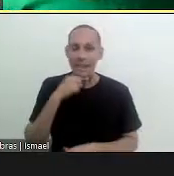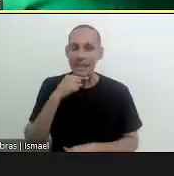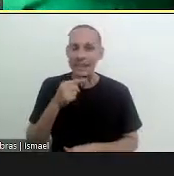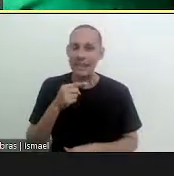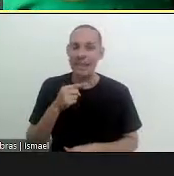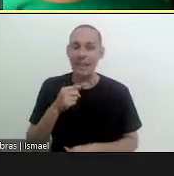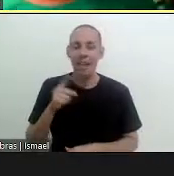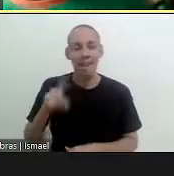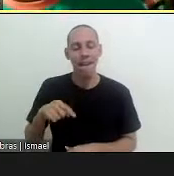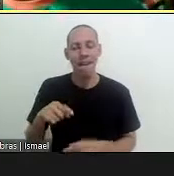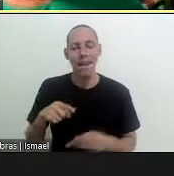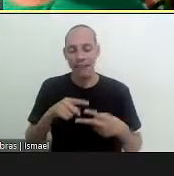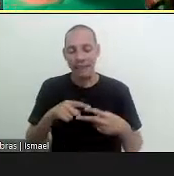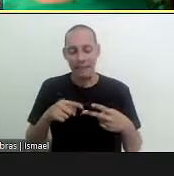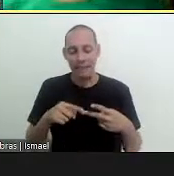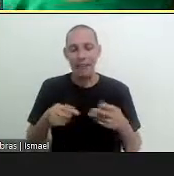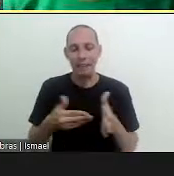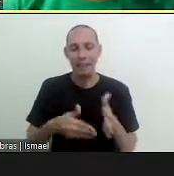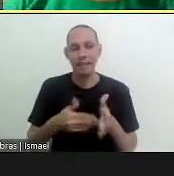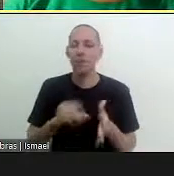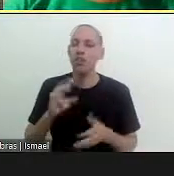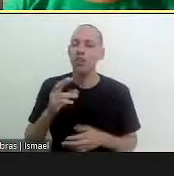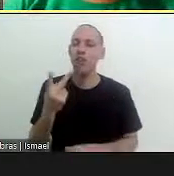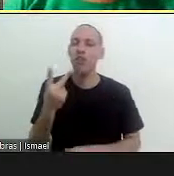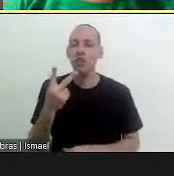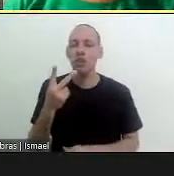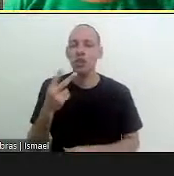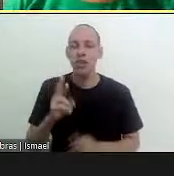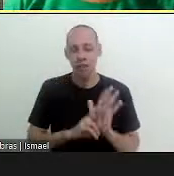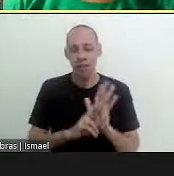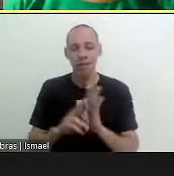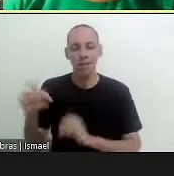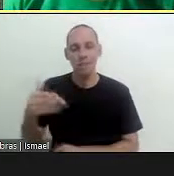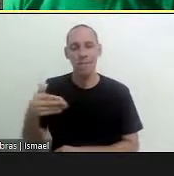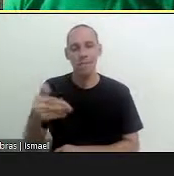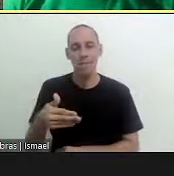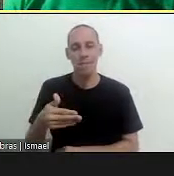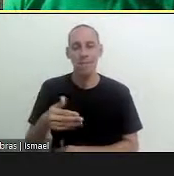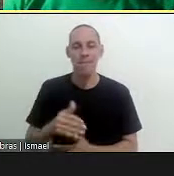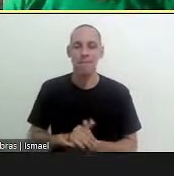times there were always two representatives next please